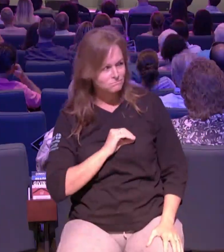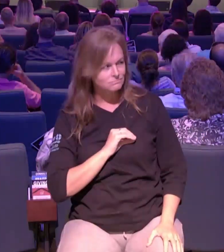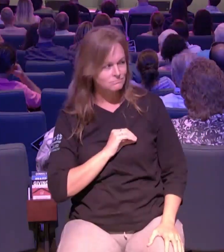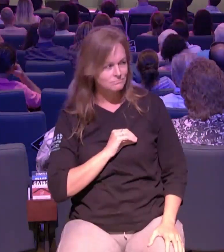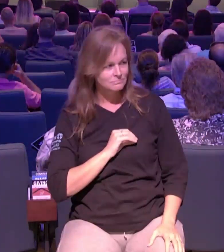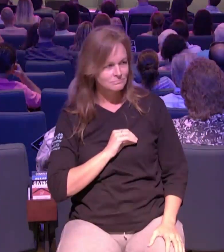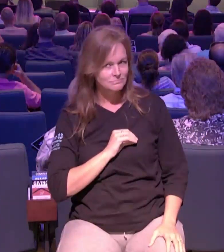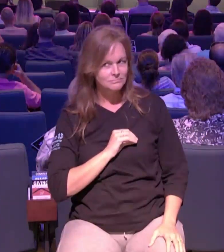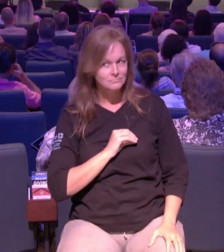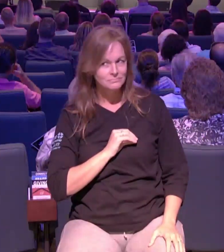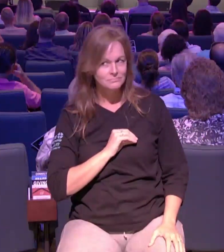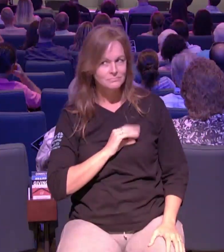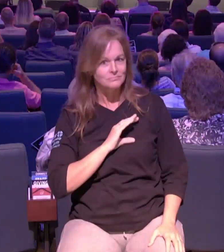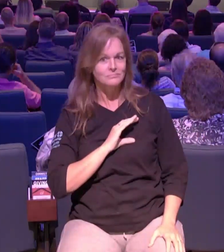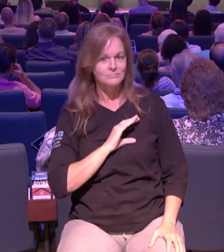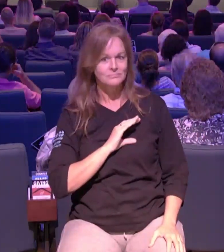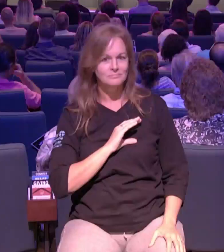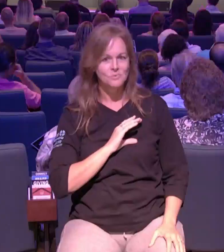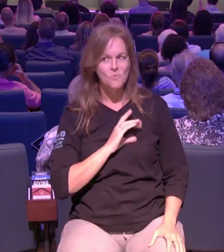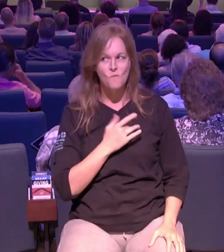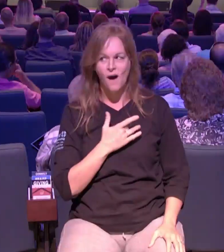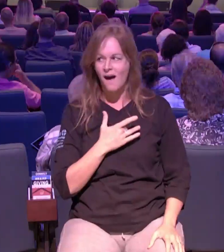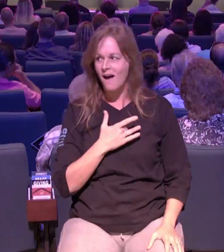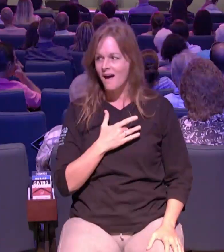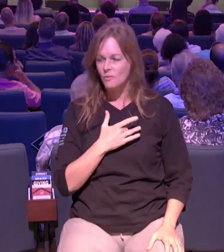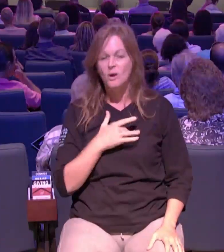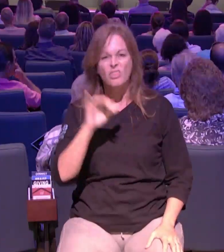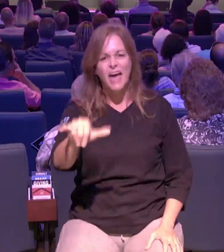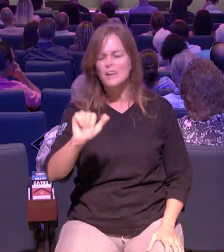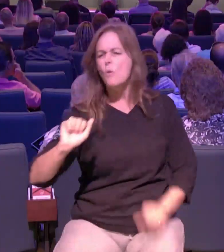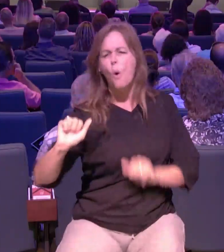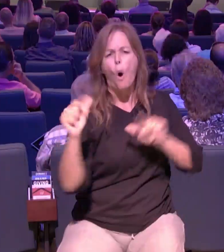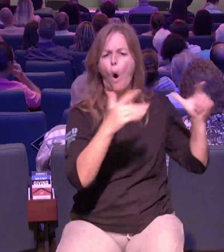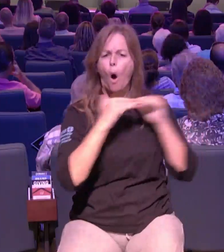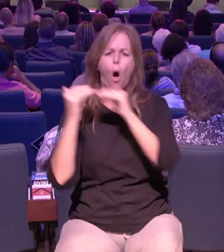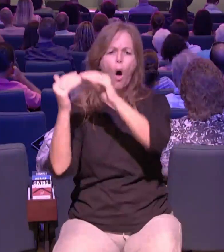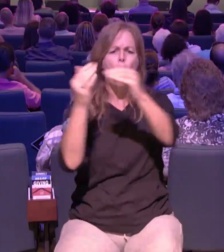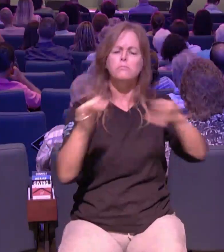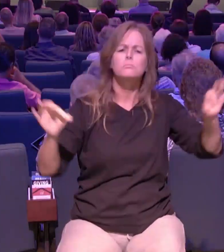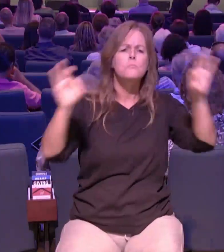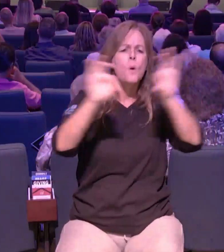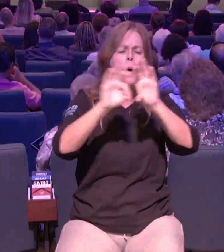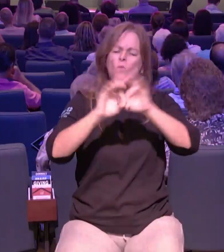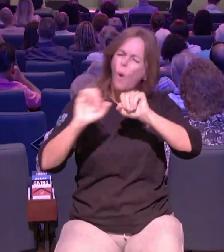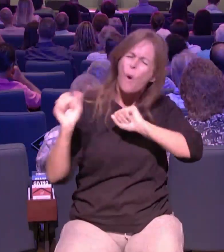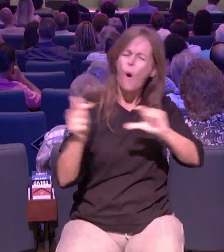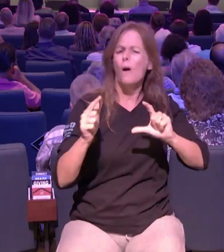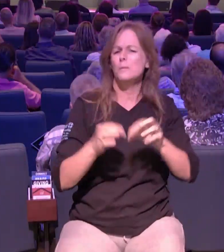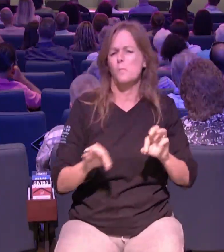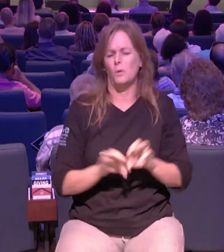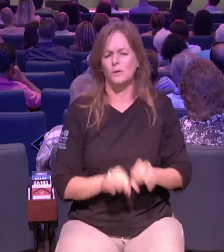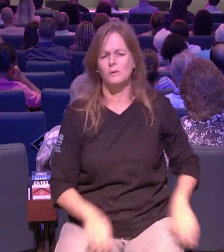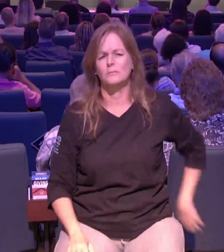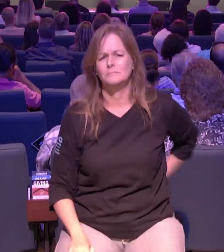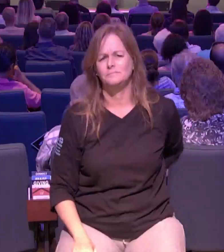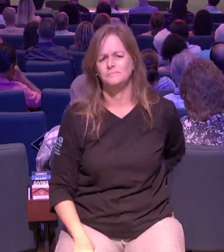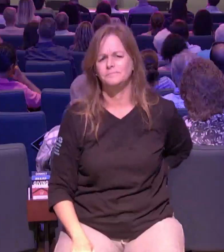has called you to do the bible says you are a necessary important part of it you know i've heard i've heard two